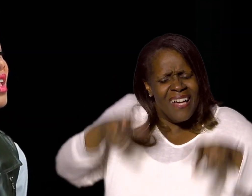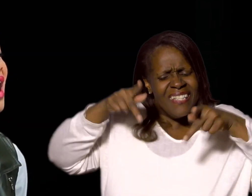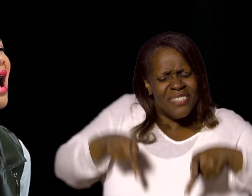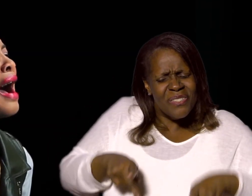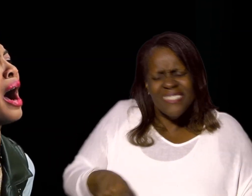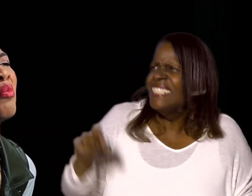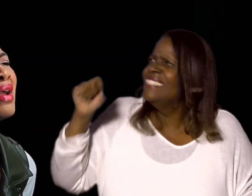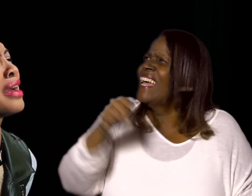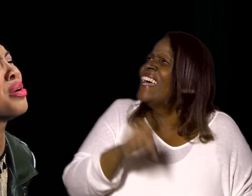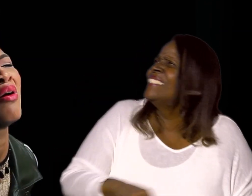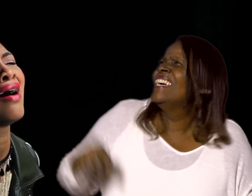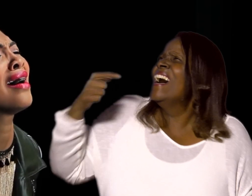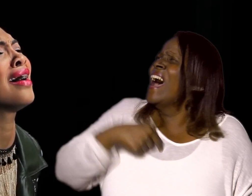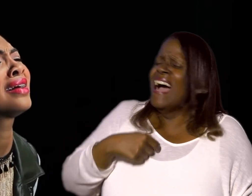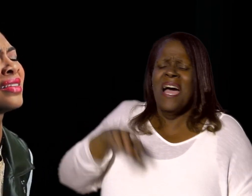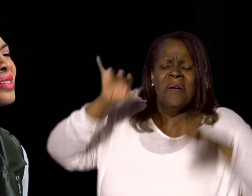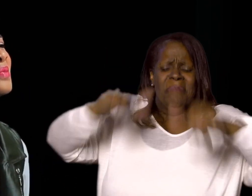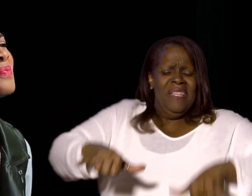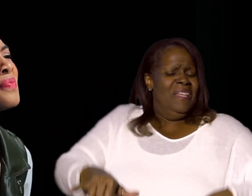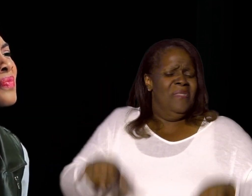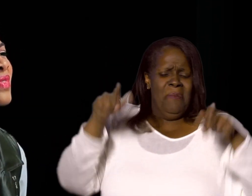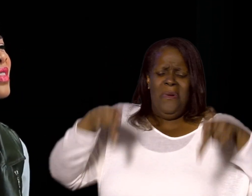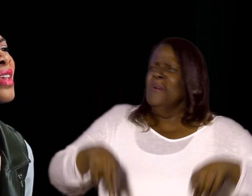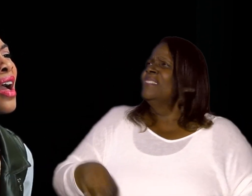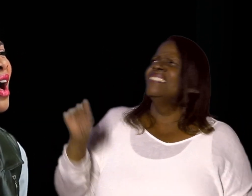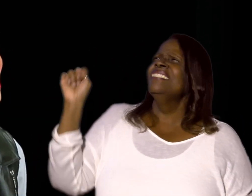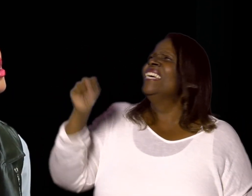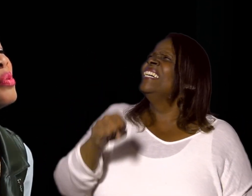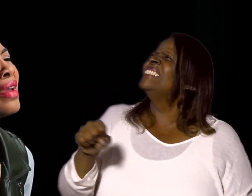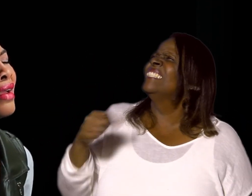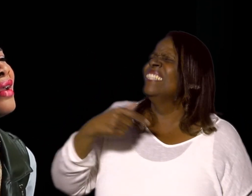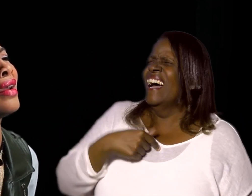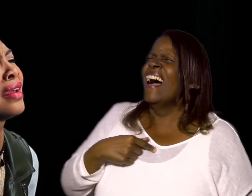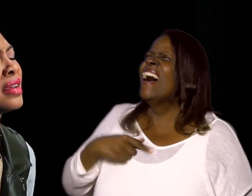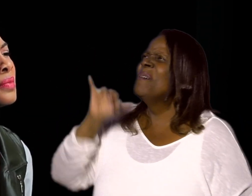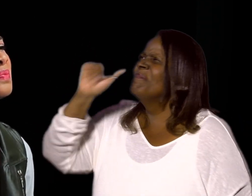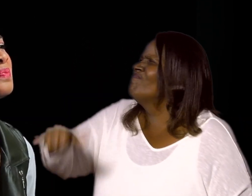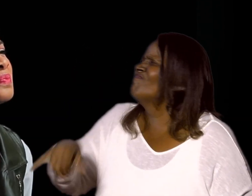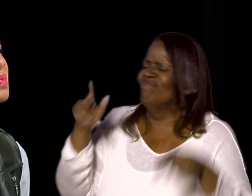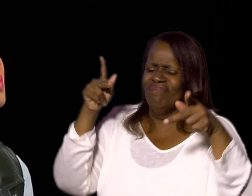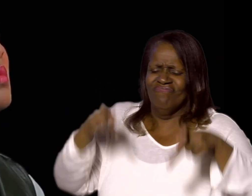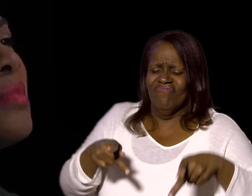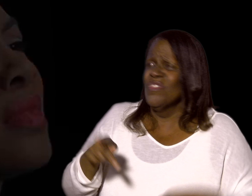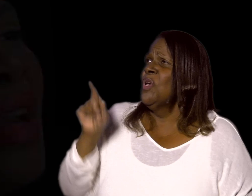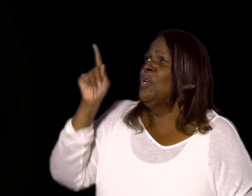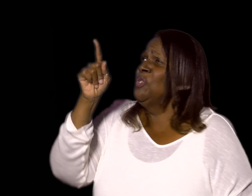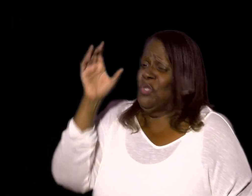be the one, yes, I'll be the one I'll be I'll be the one